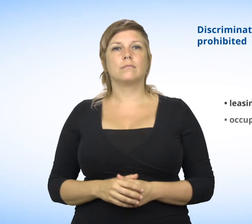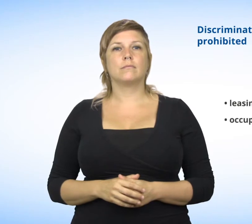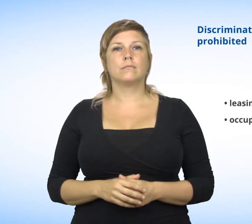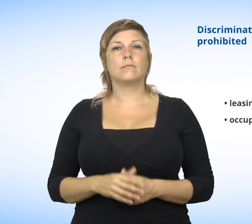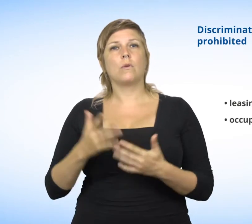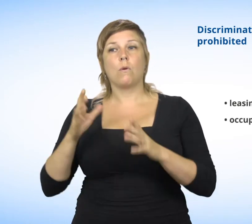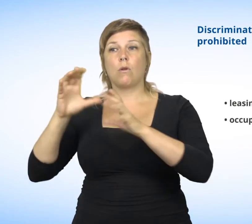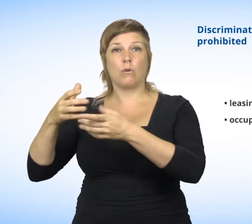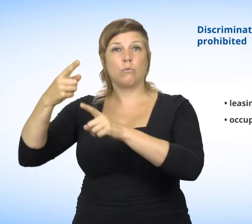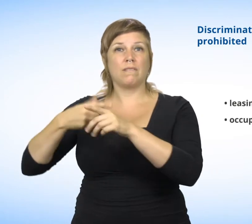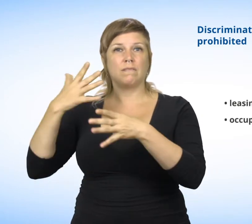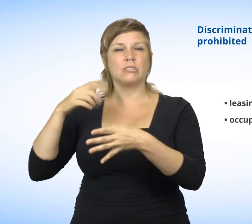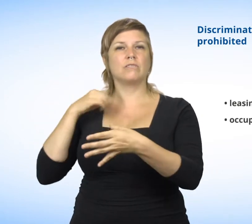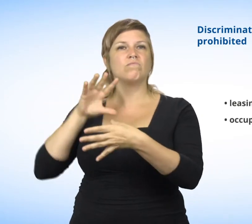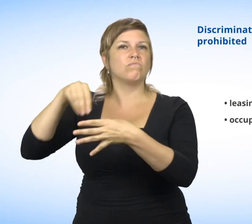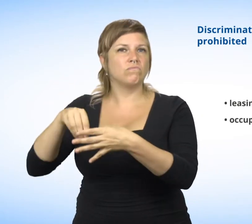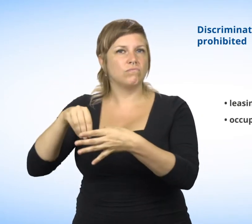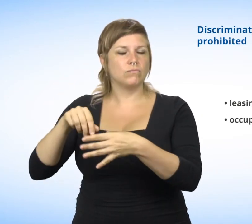occupancy of rented premises.